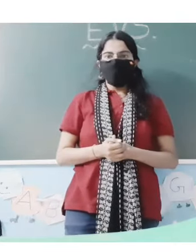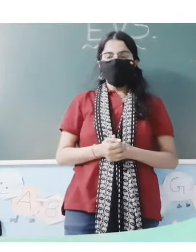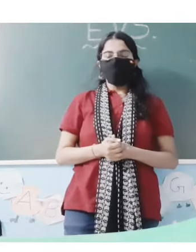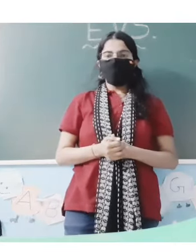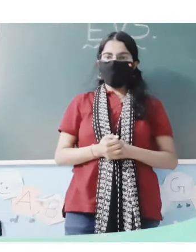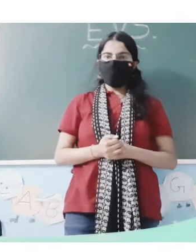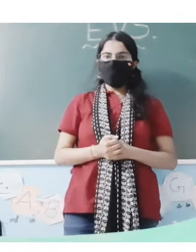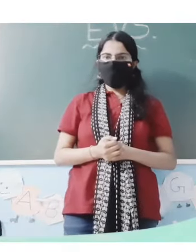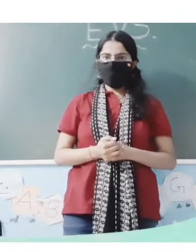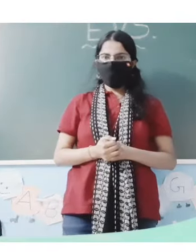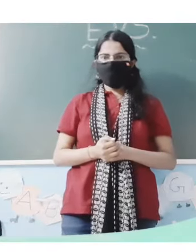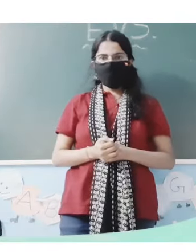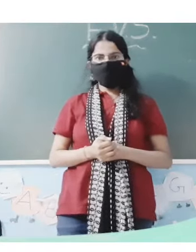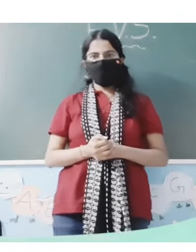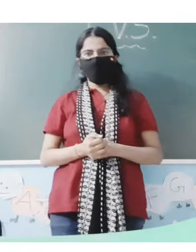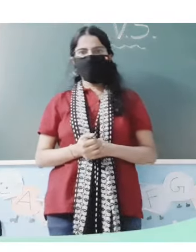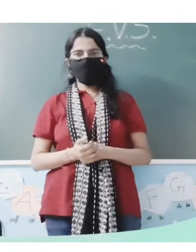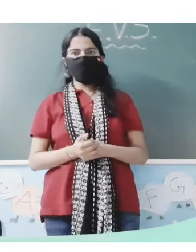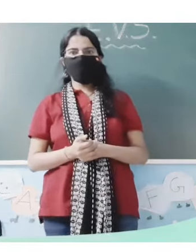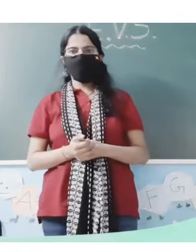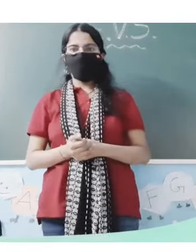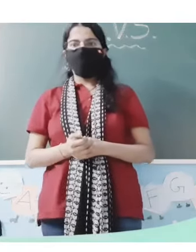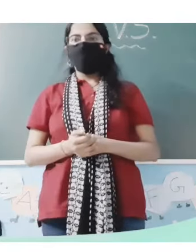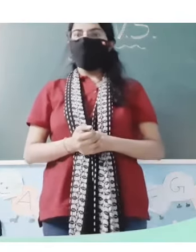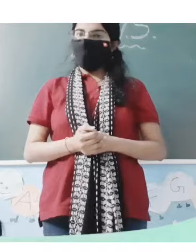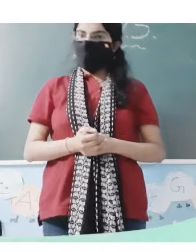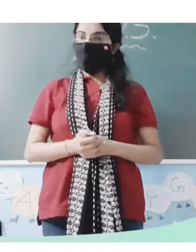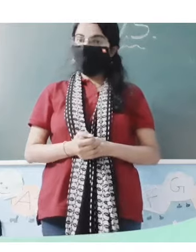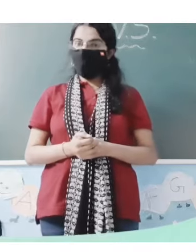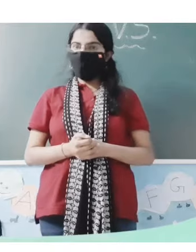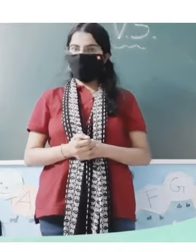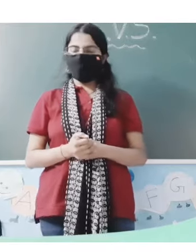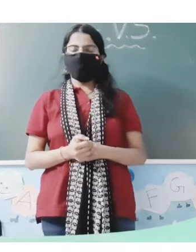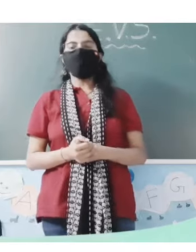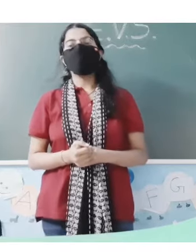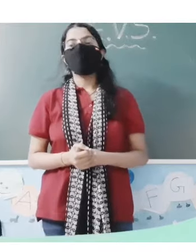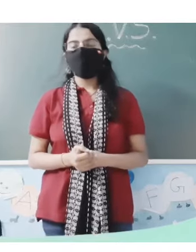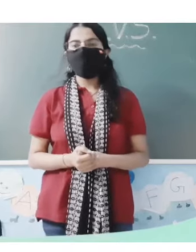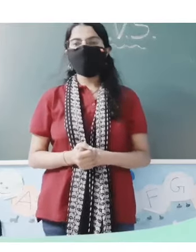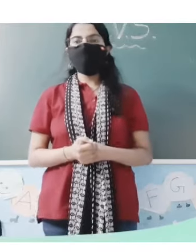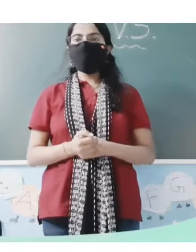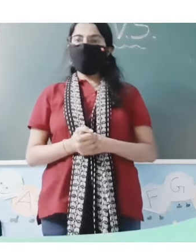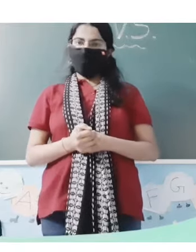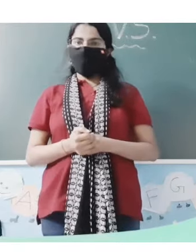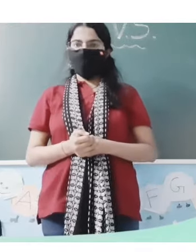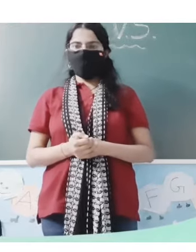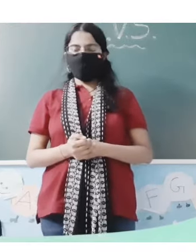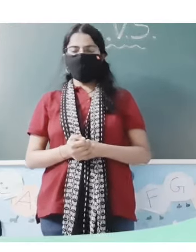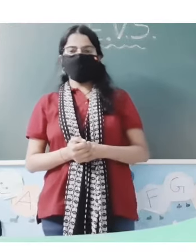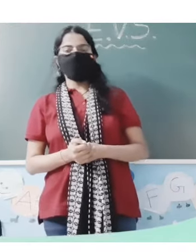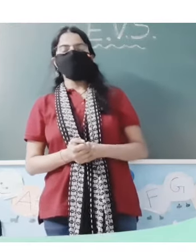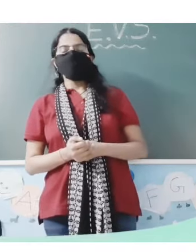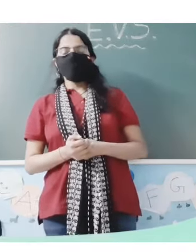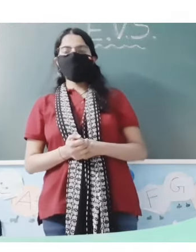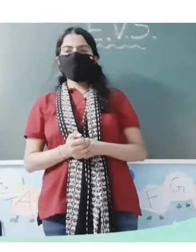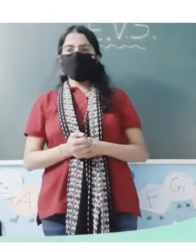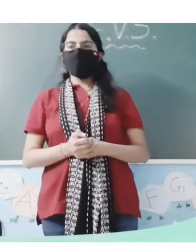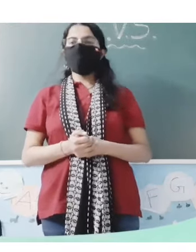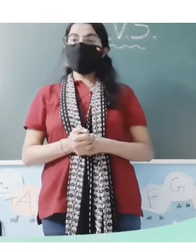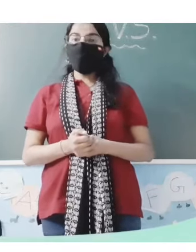Good morning class Yuki ji. How are you all? I hope you all are well. This is our previous period. So today we are